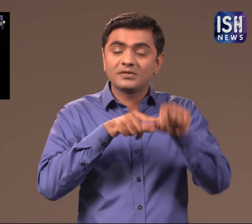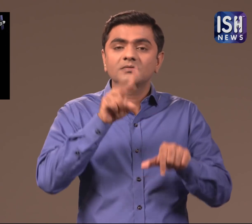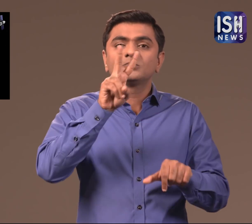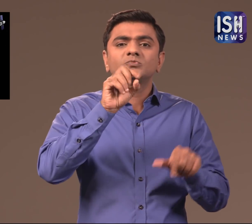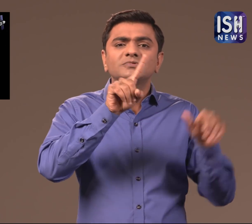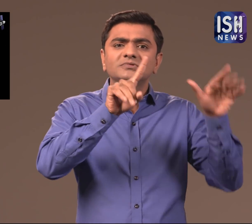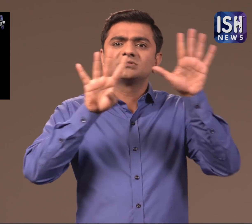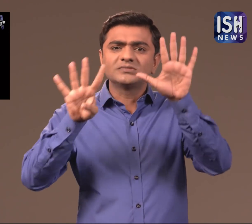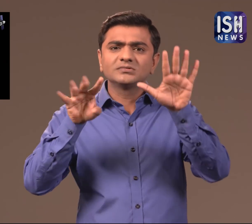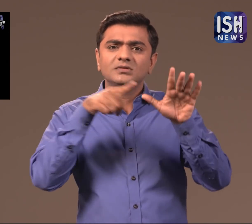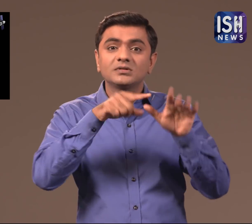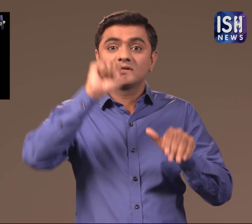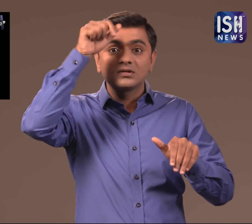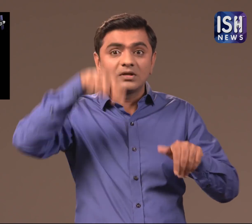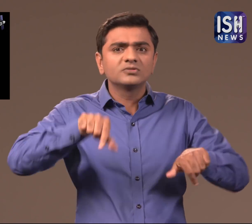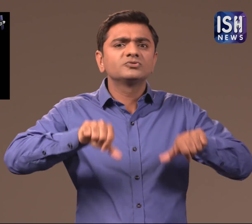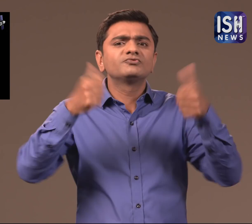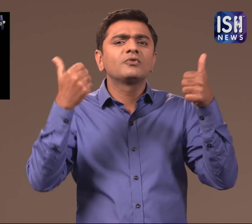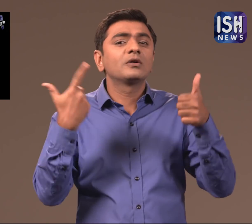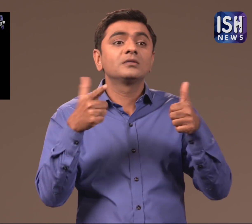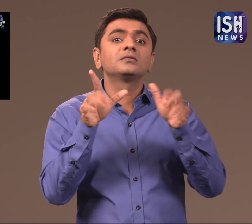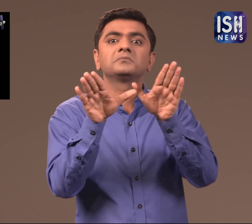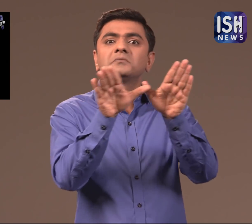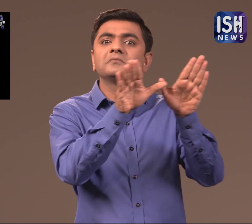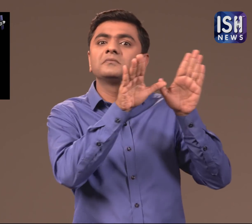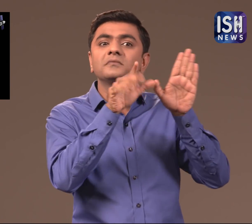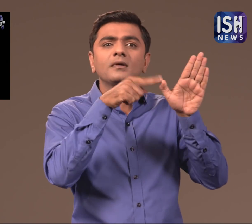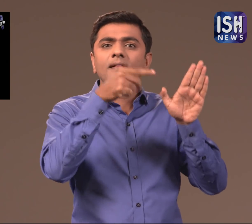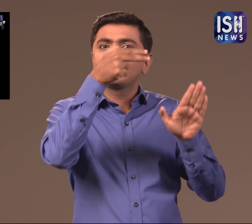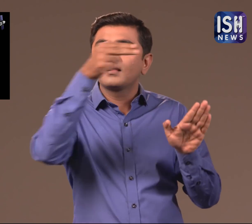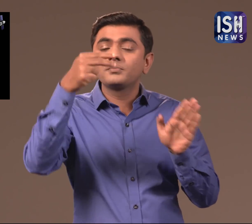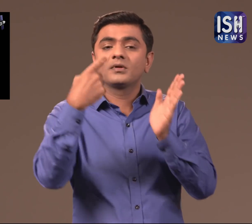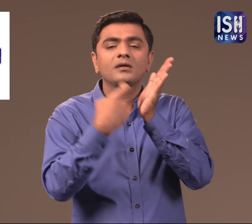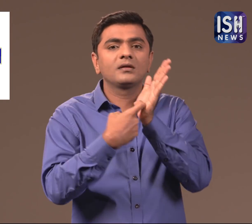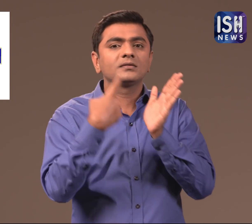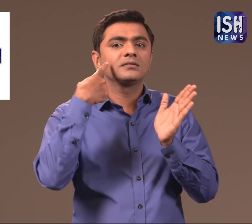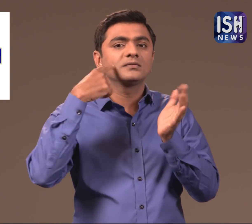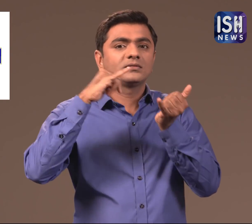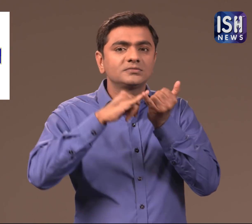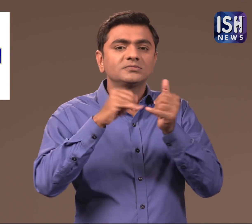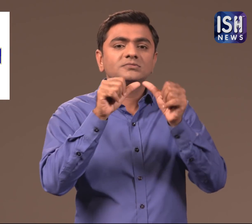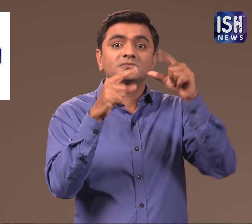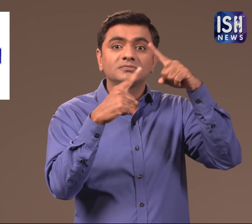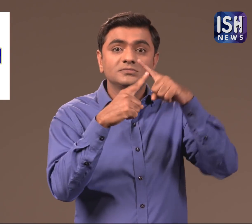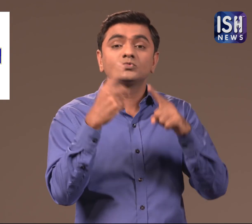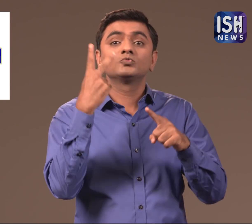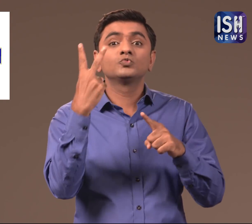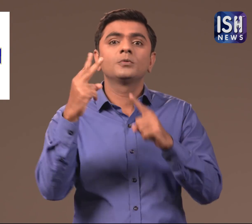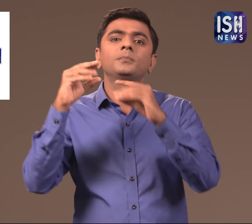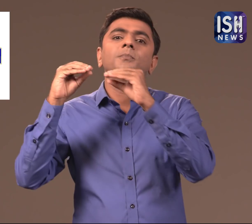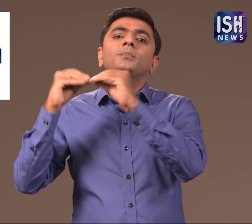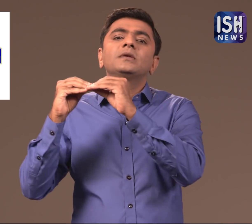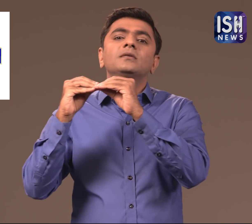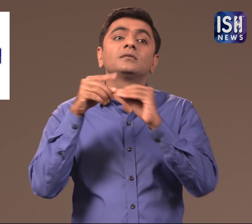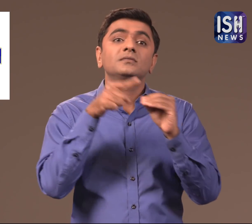On 22nd May 2019, India successfully launched the RISAT-2B satellite.